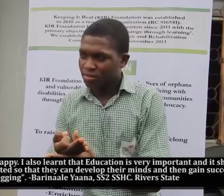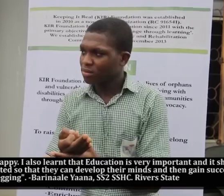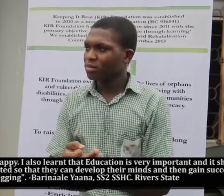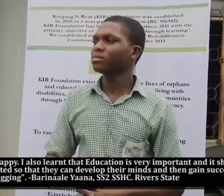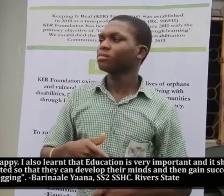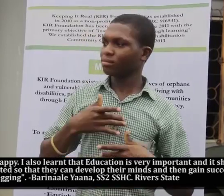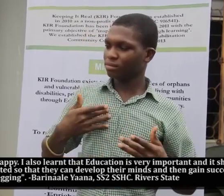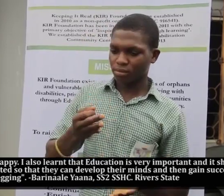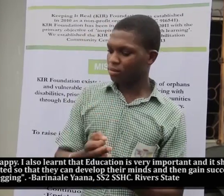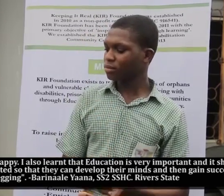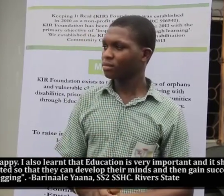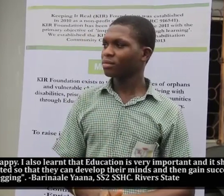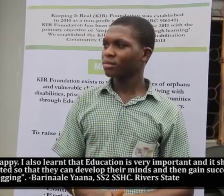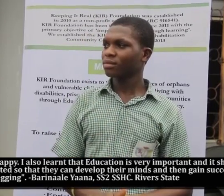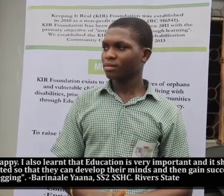and stop begging.